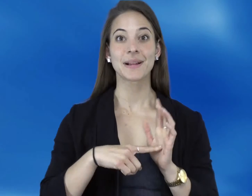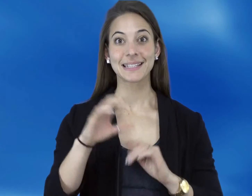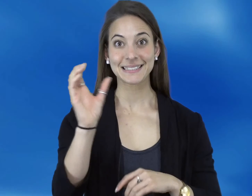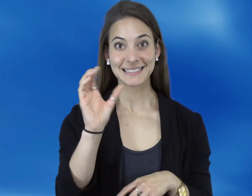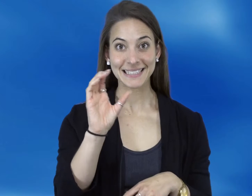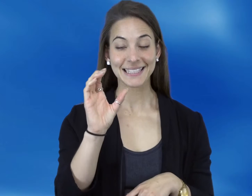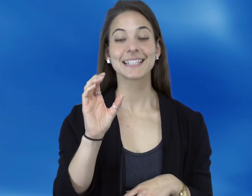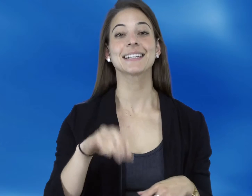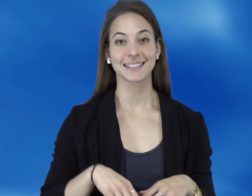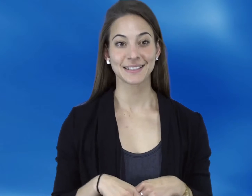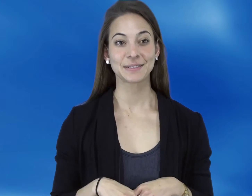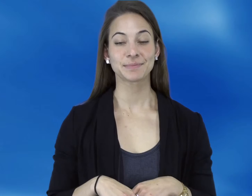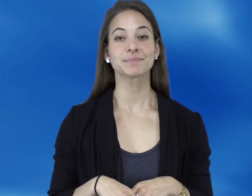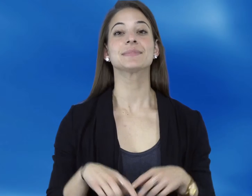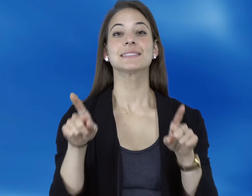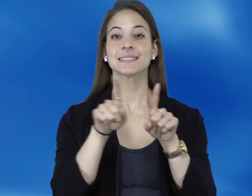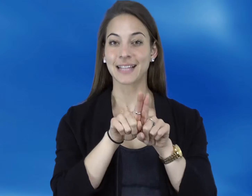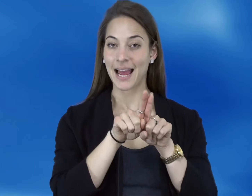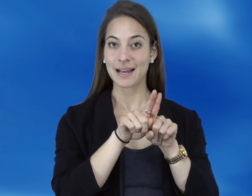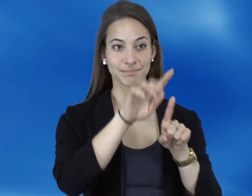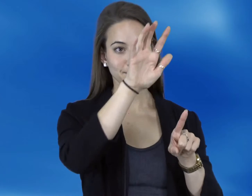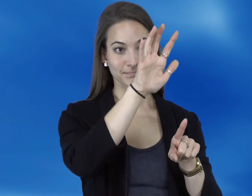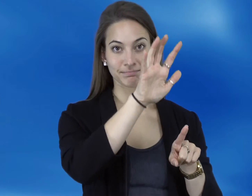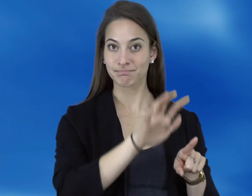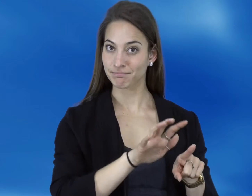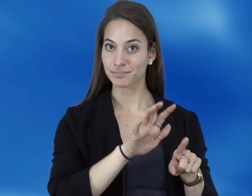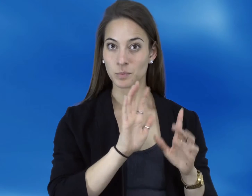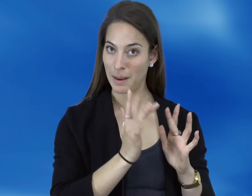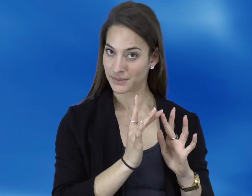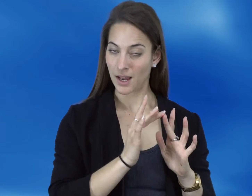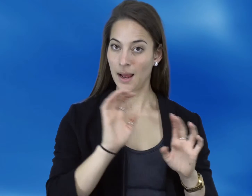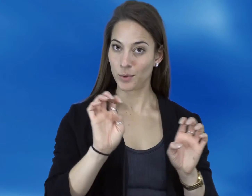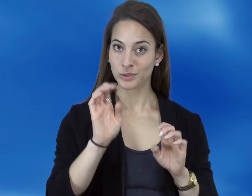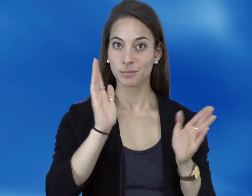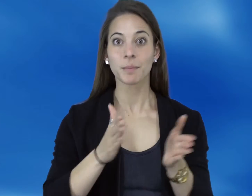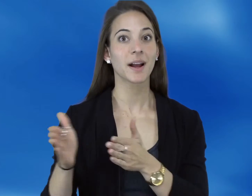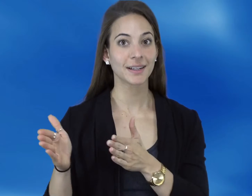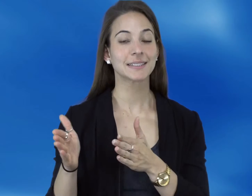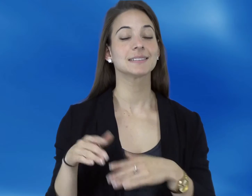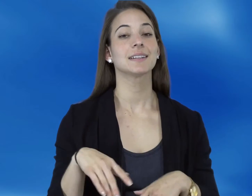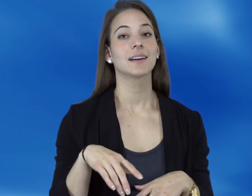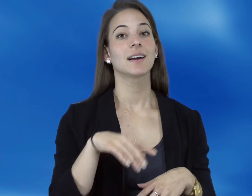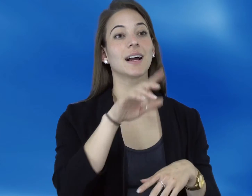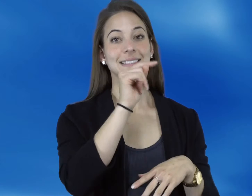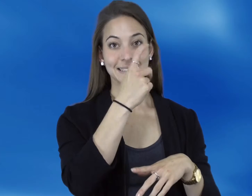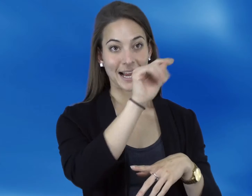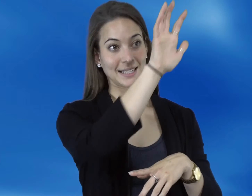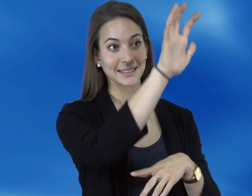Sample C The webpage format is the same, but the layout is a bit different. The thumbnail